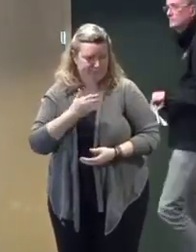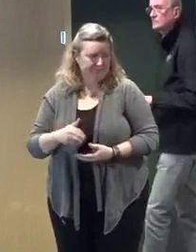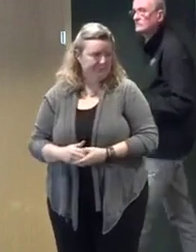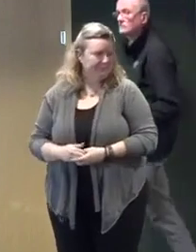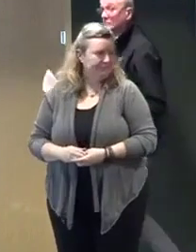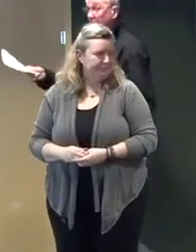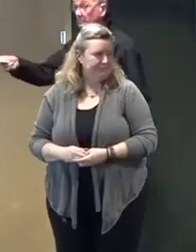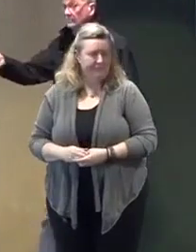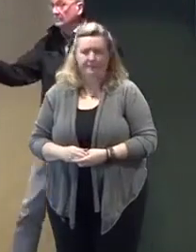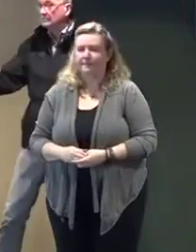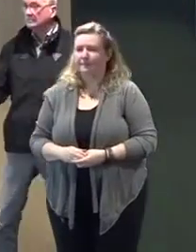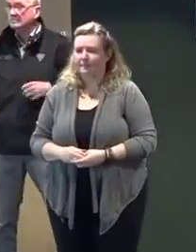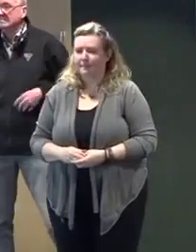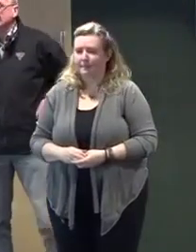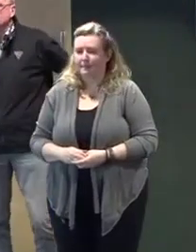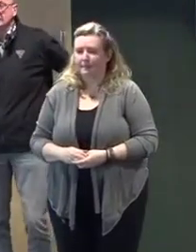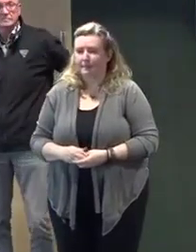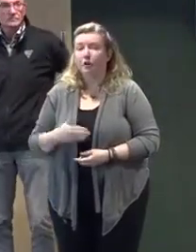Good morning.